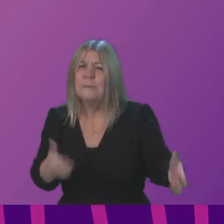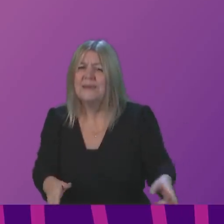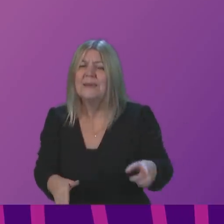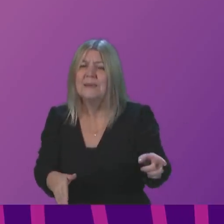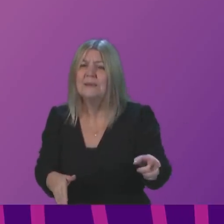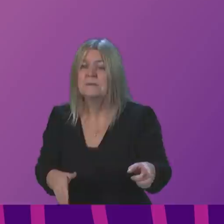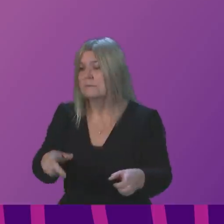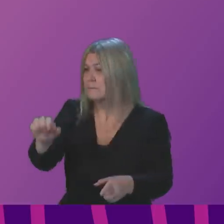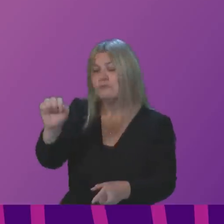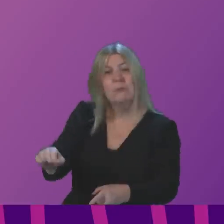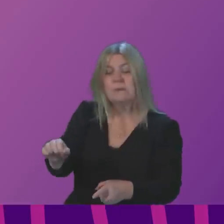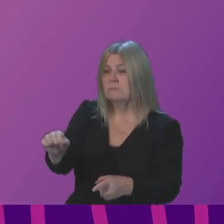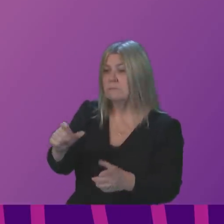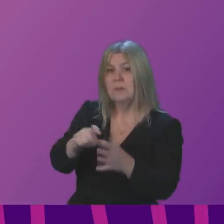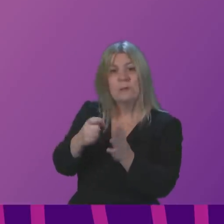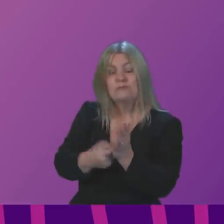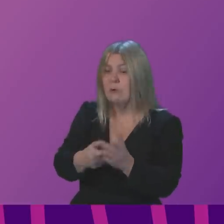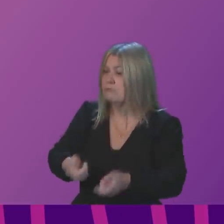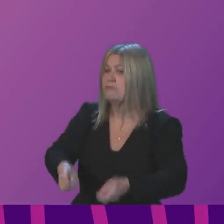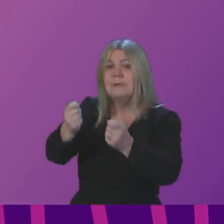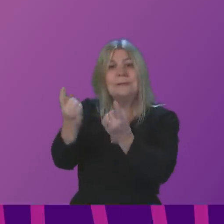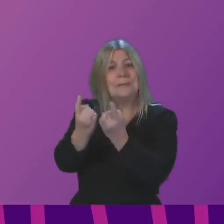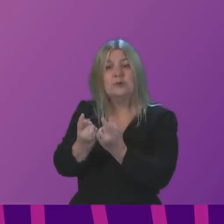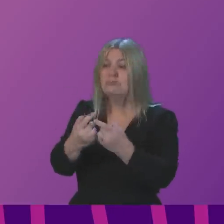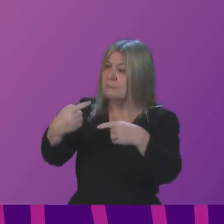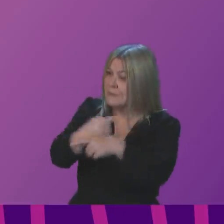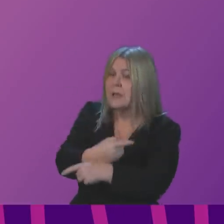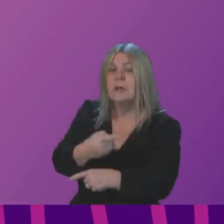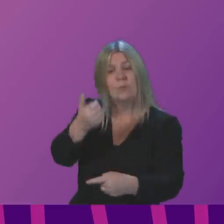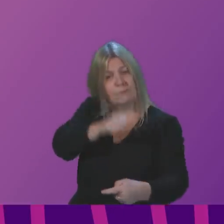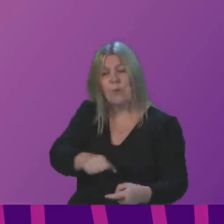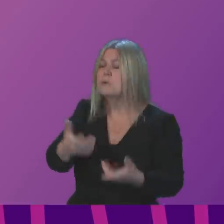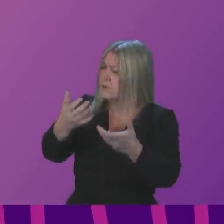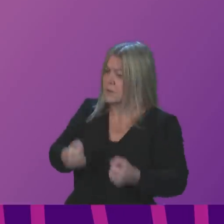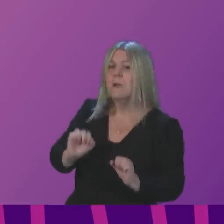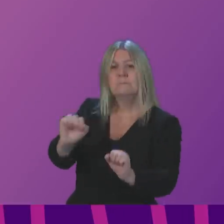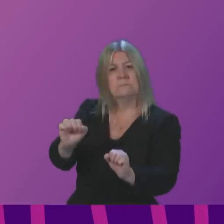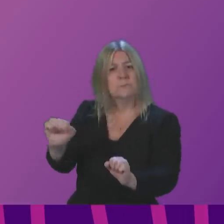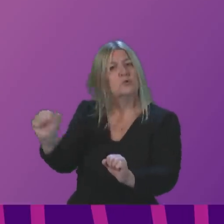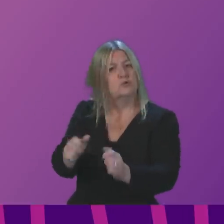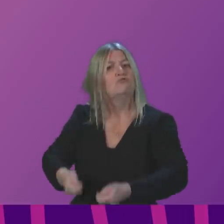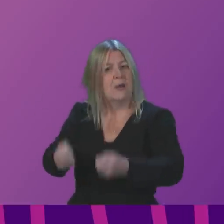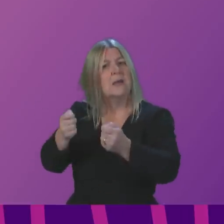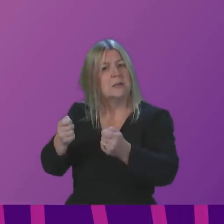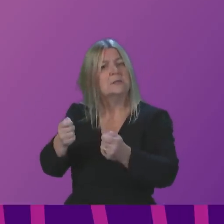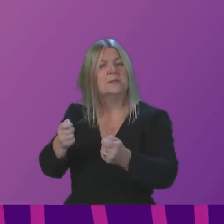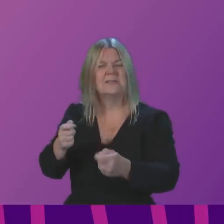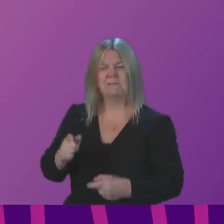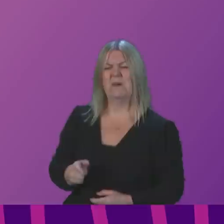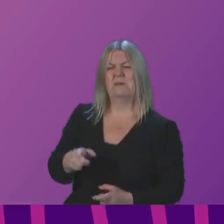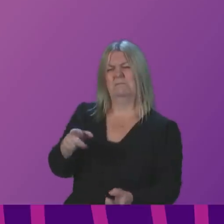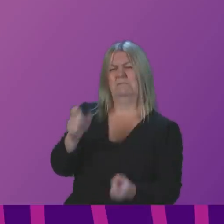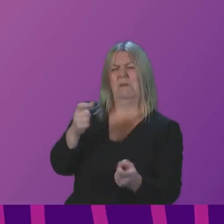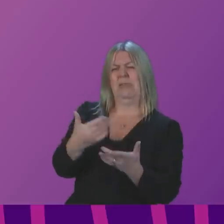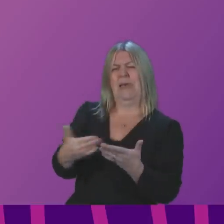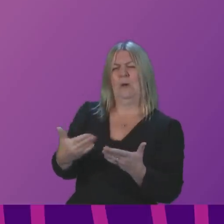member is right to raise issues where things go wrong or don't go as right as we want them to. But some of the language that I have heard